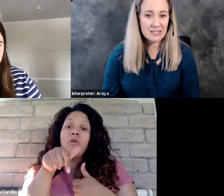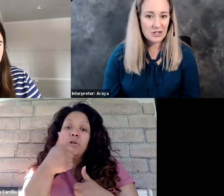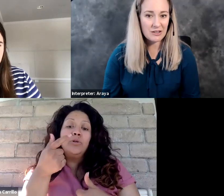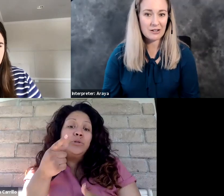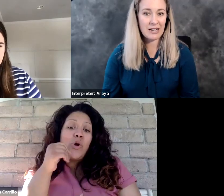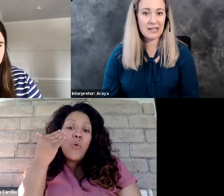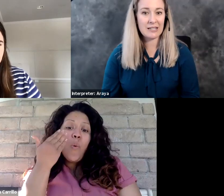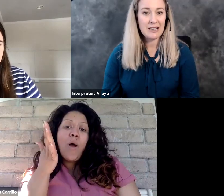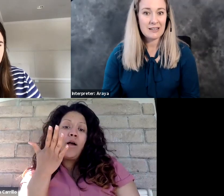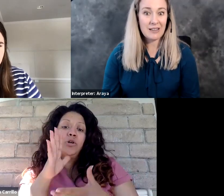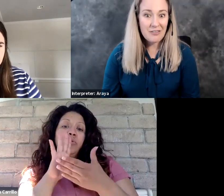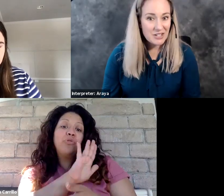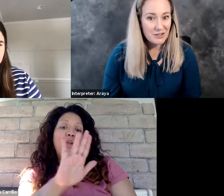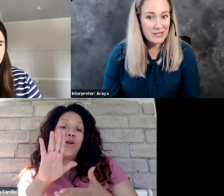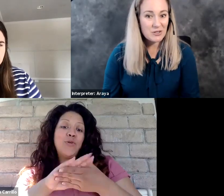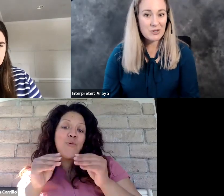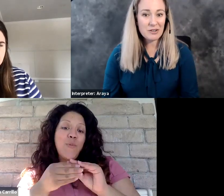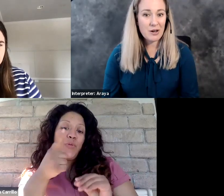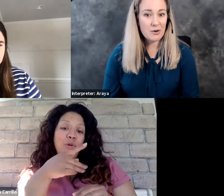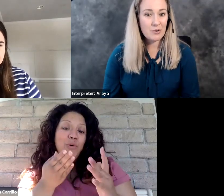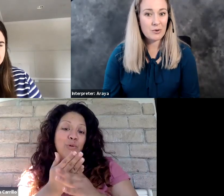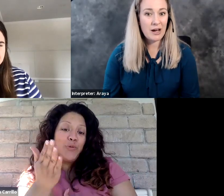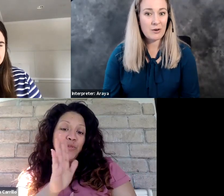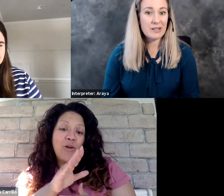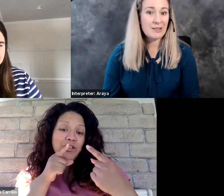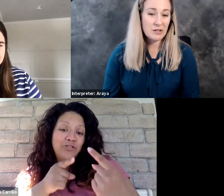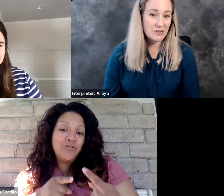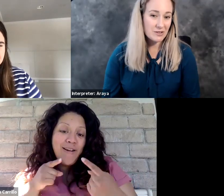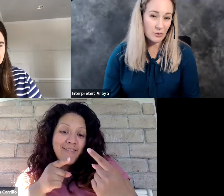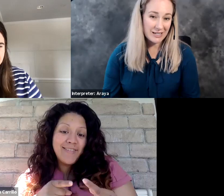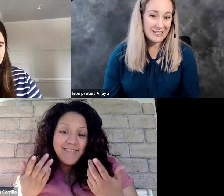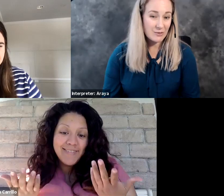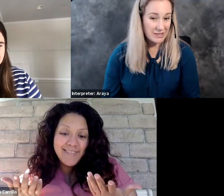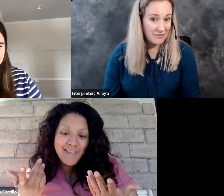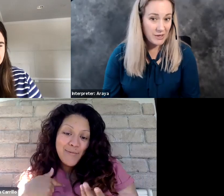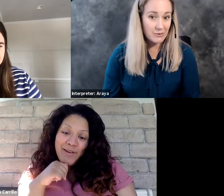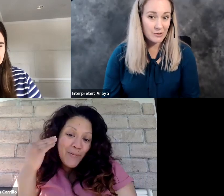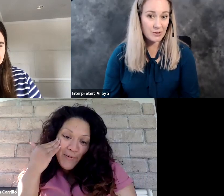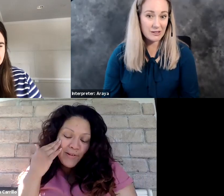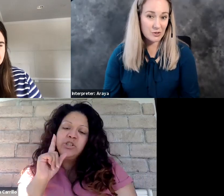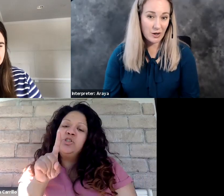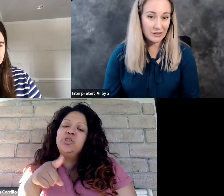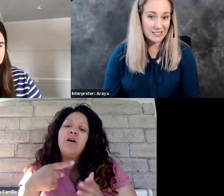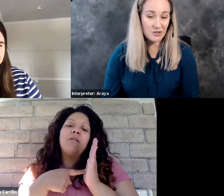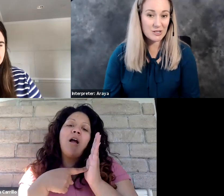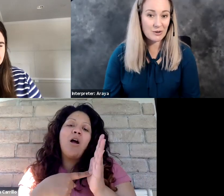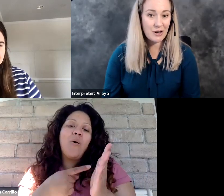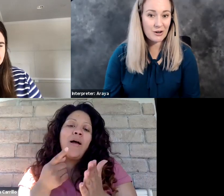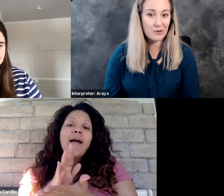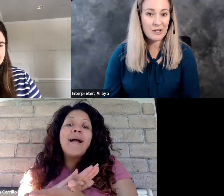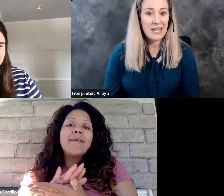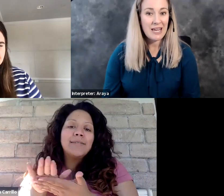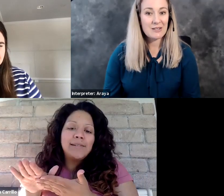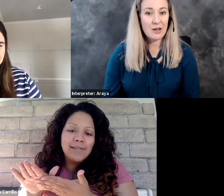against each other and love each other because you never know, uh, what someone else's story is, what they've been through, what their struggle is. You just don't